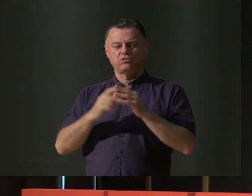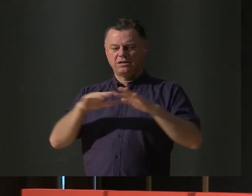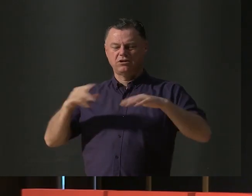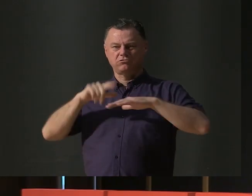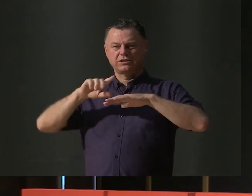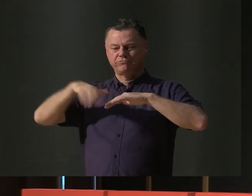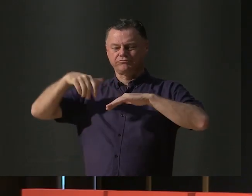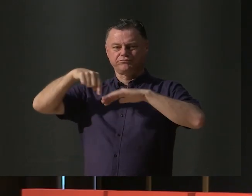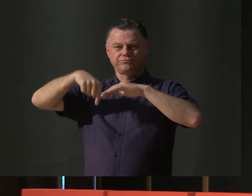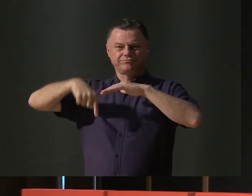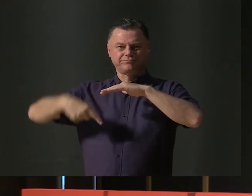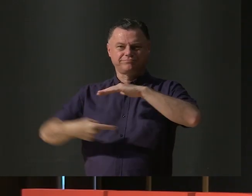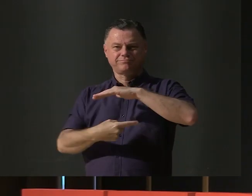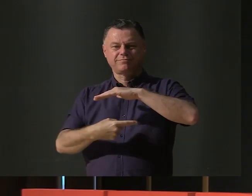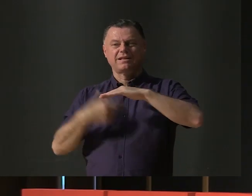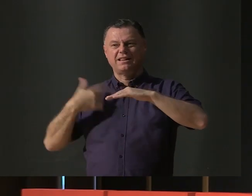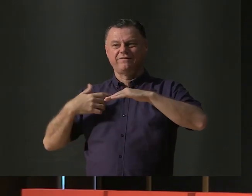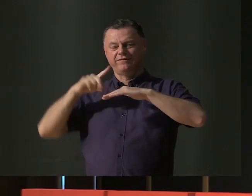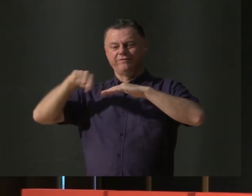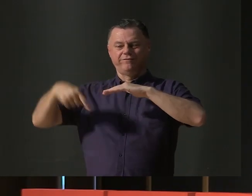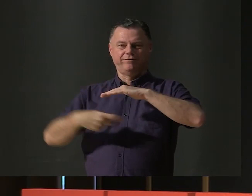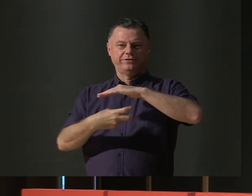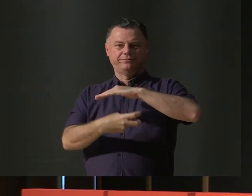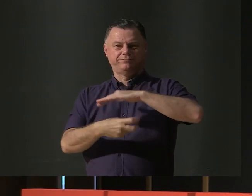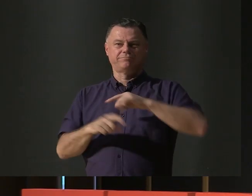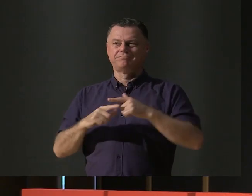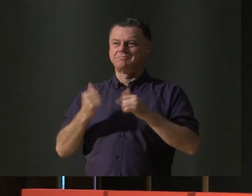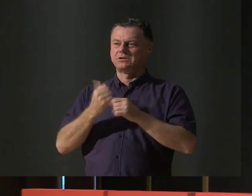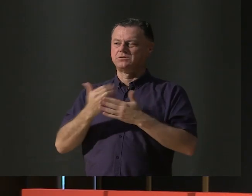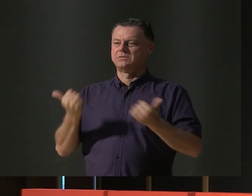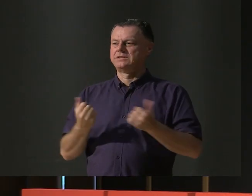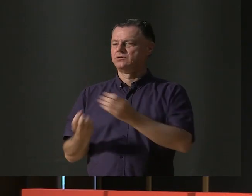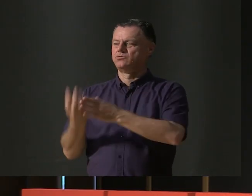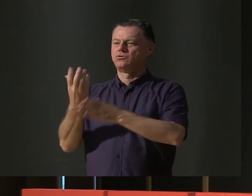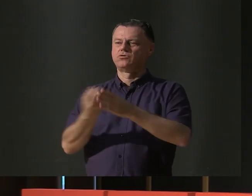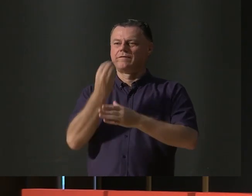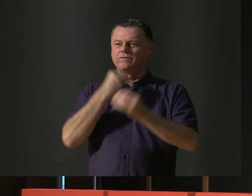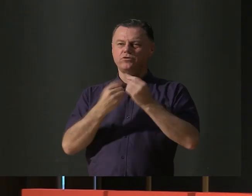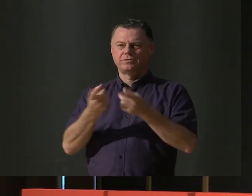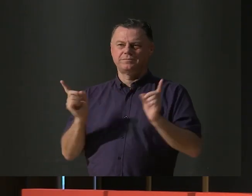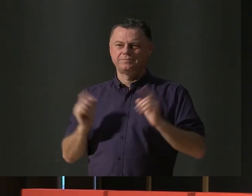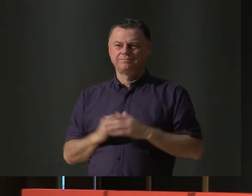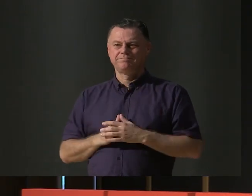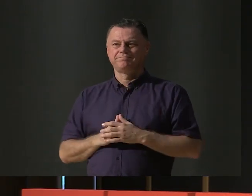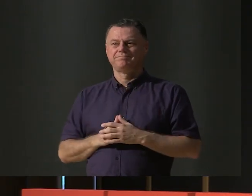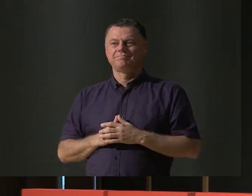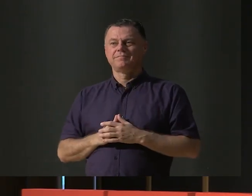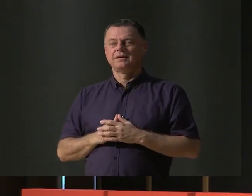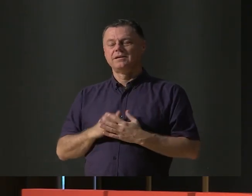Then these actions speak for themselves. As people see others in action and share their knowledge and ideas